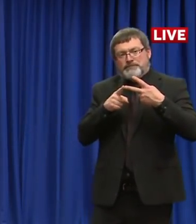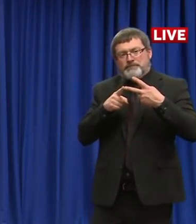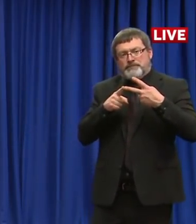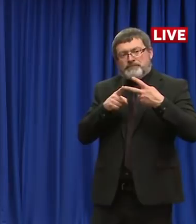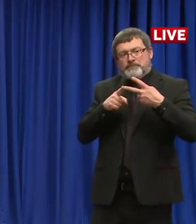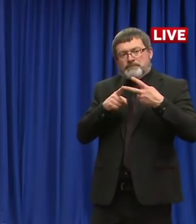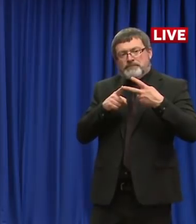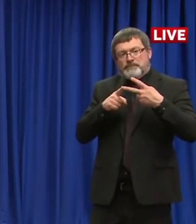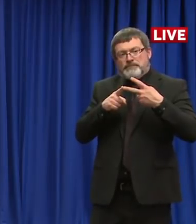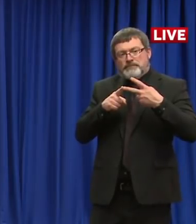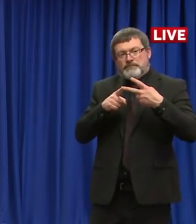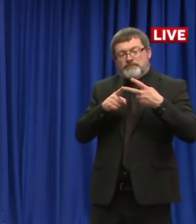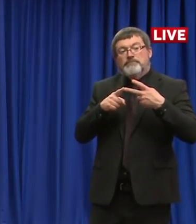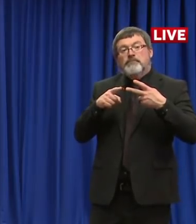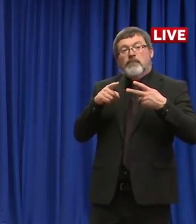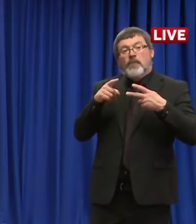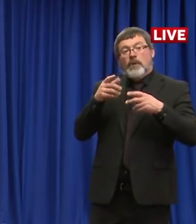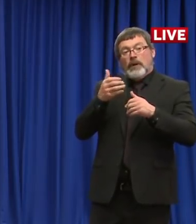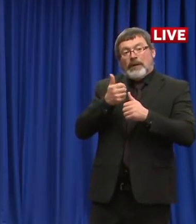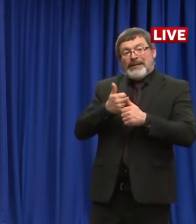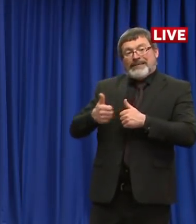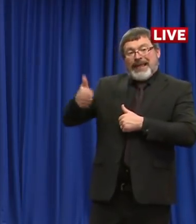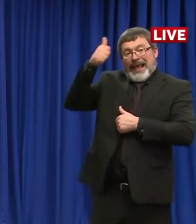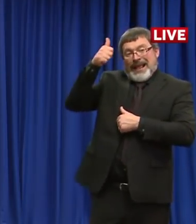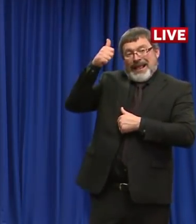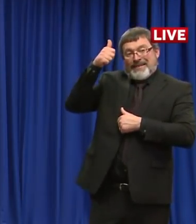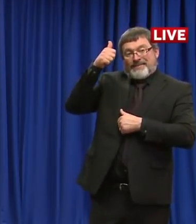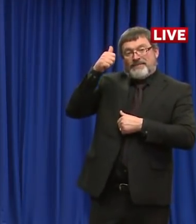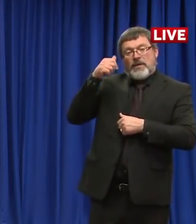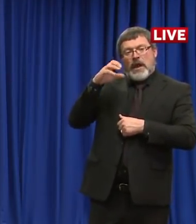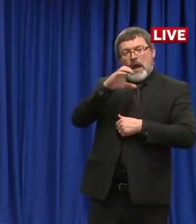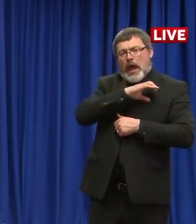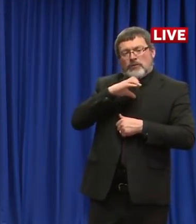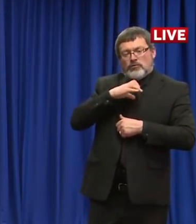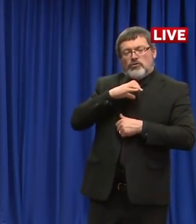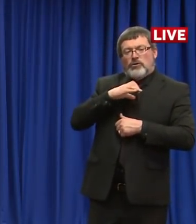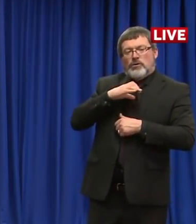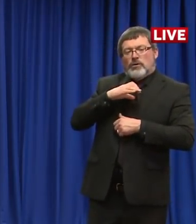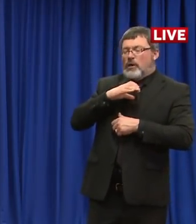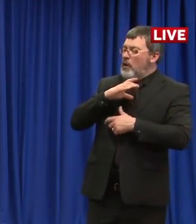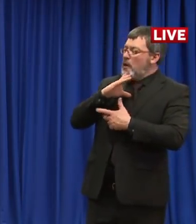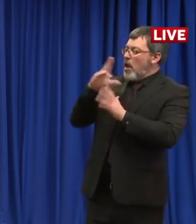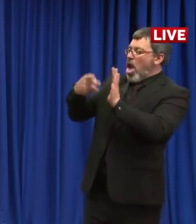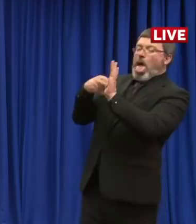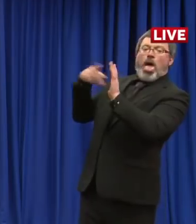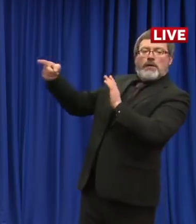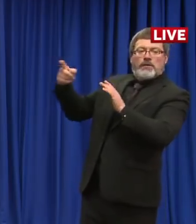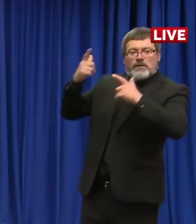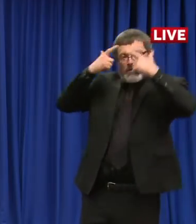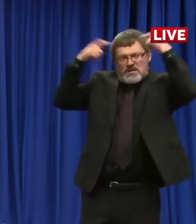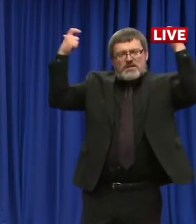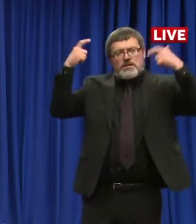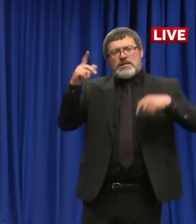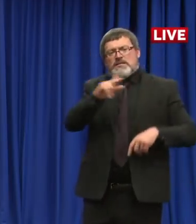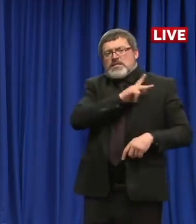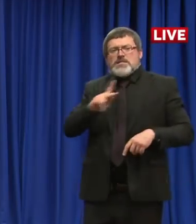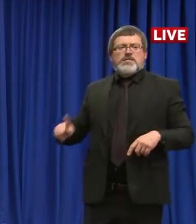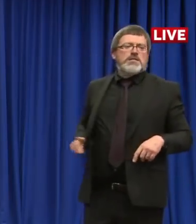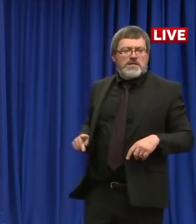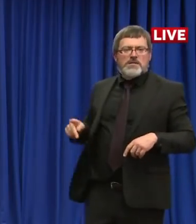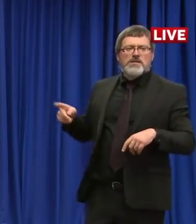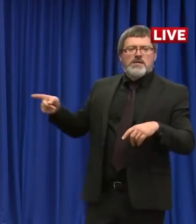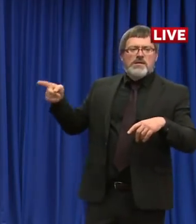by another person running for governor of starting a slush fund by not having fiscal council involved. And the National Democratic